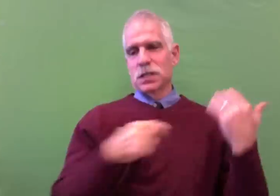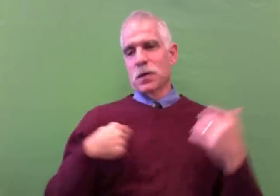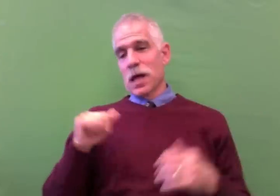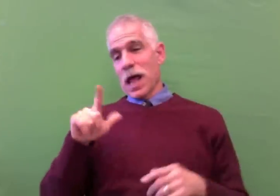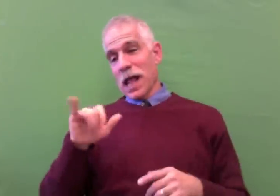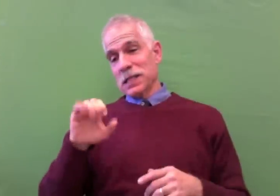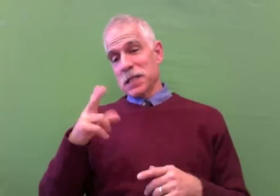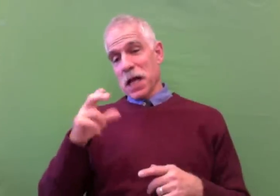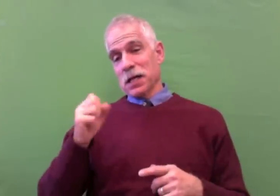Keller.